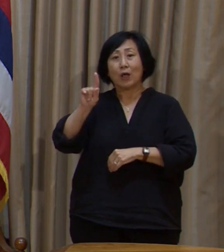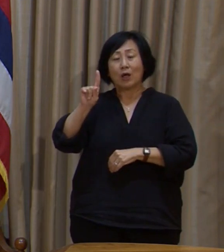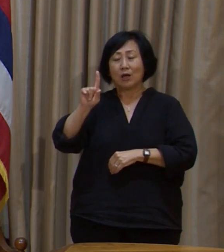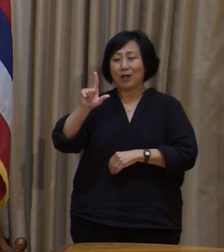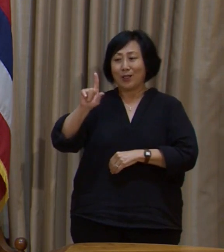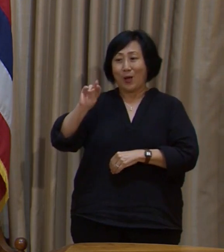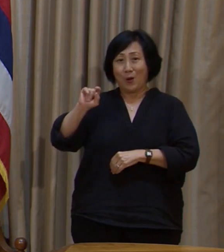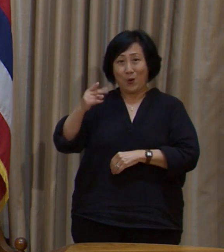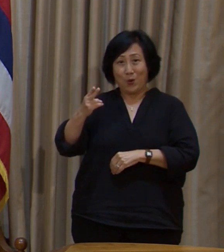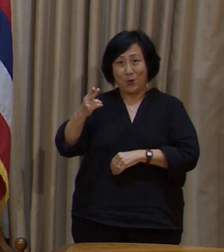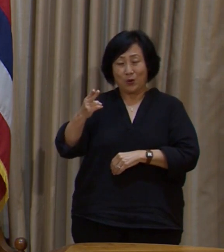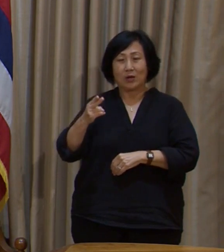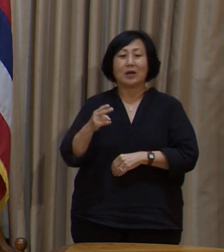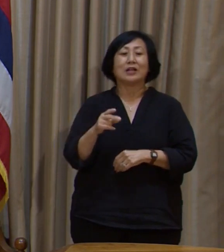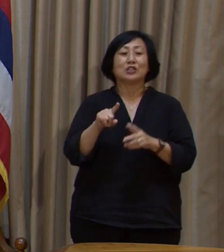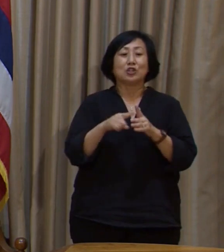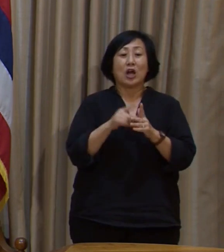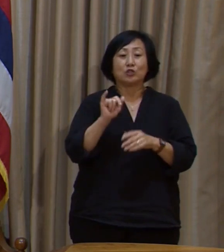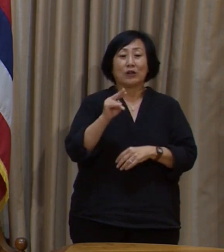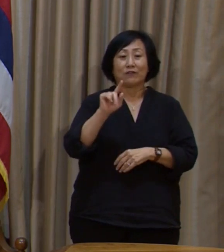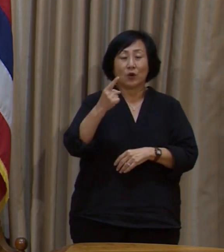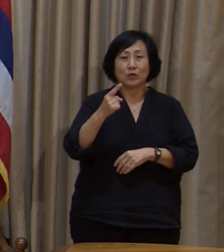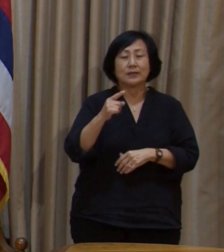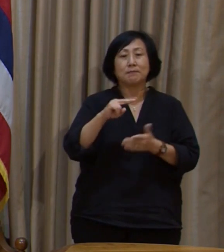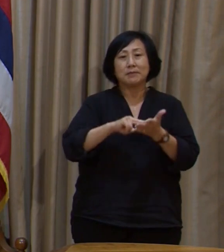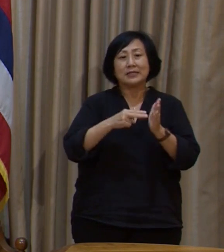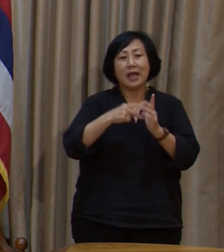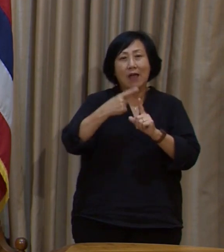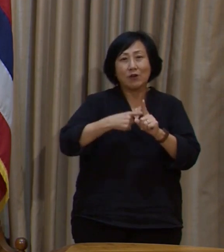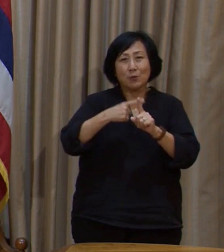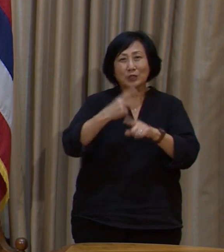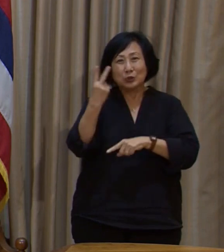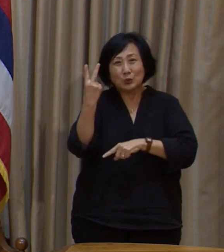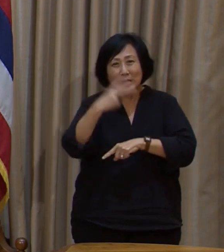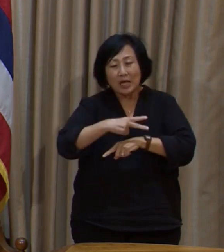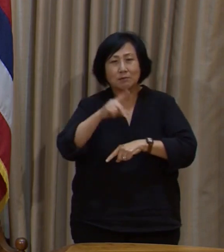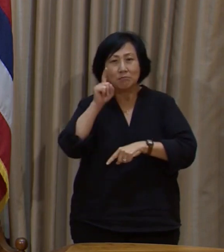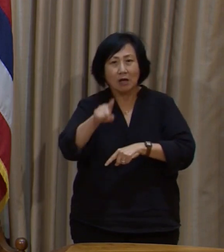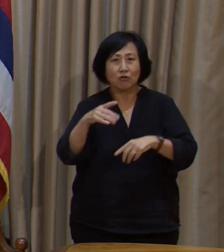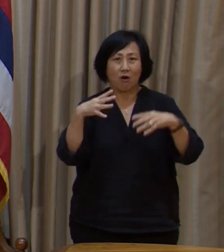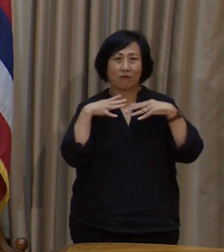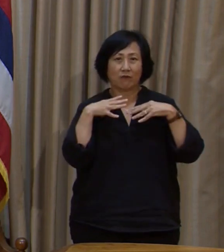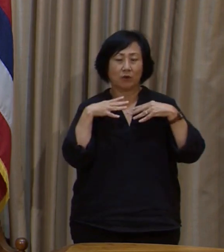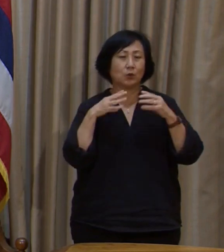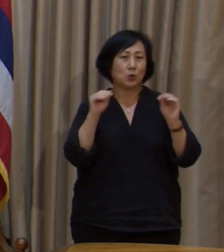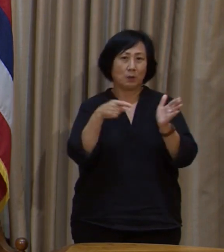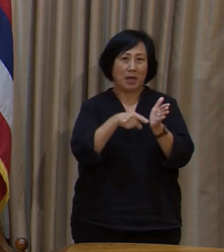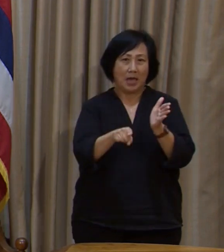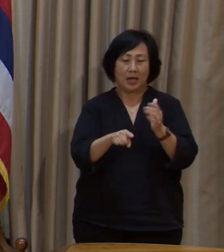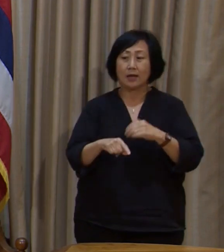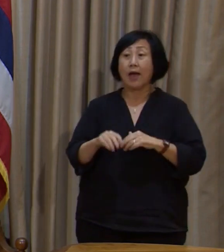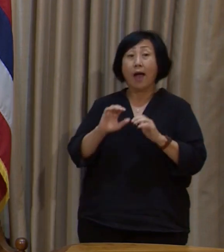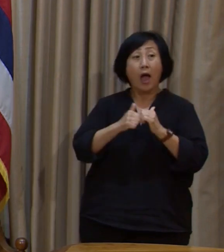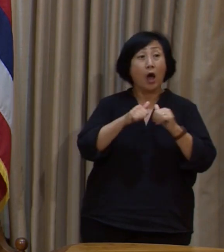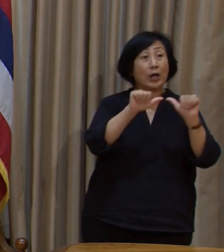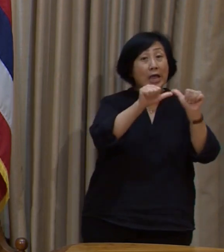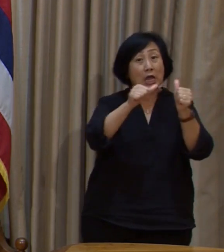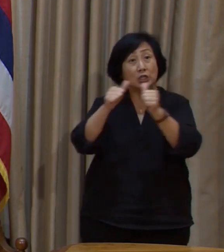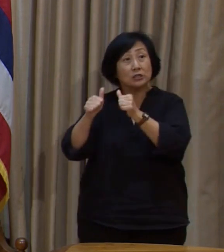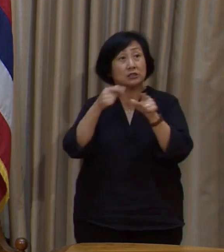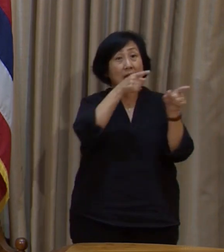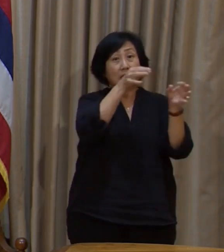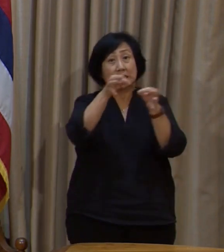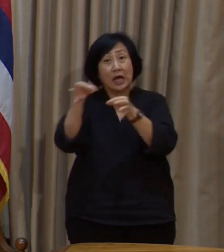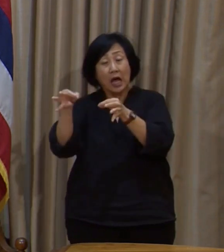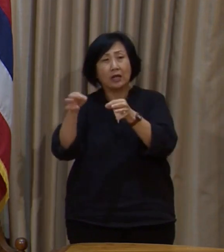unpaid days off every month. Details on how agencies will implement the furloughs will